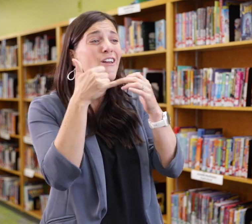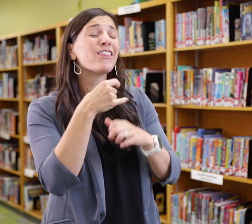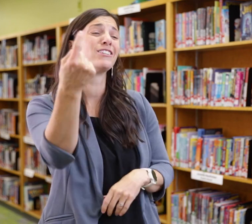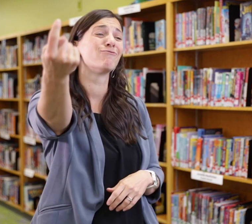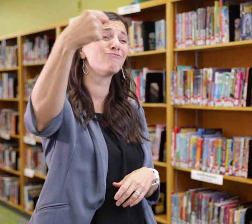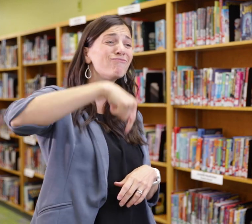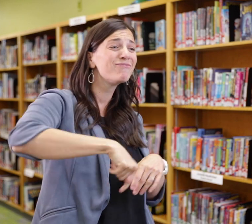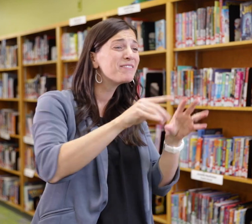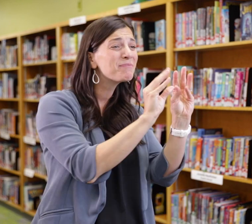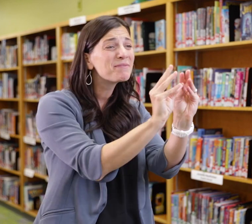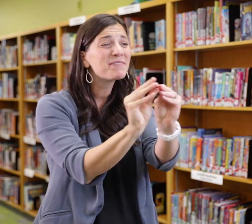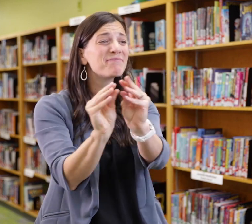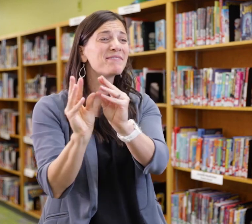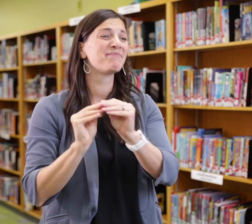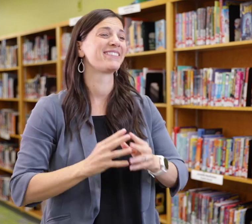phone calls, and face-to-face meetings.